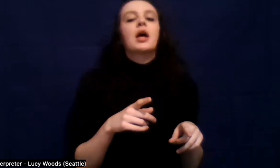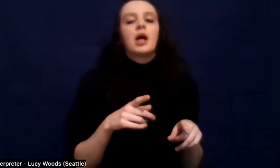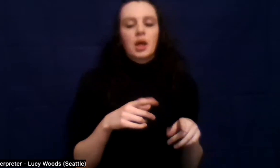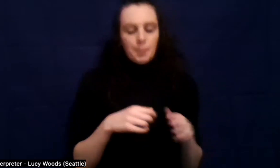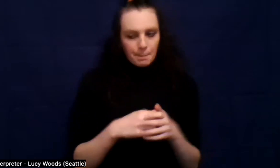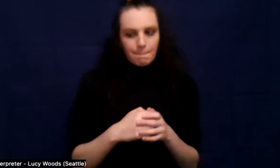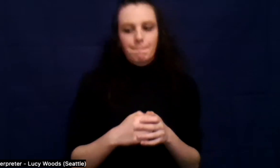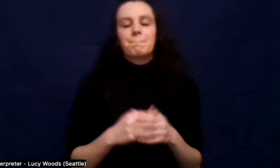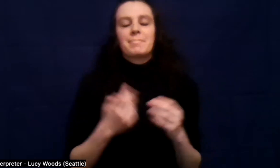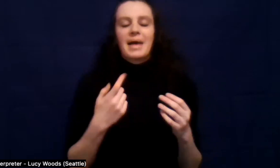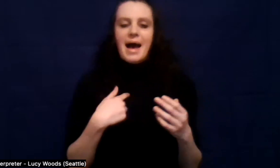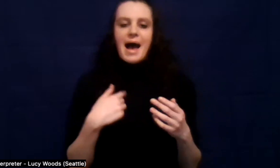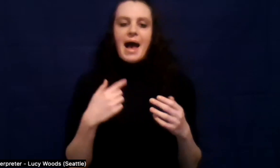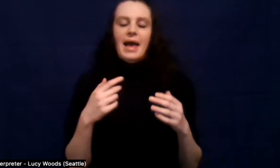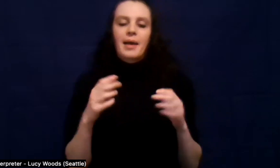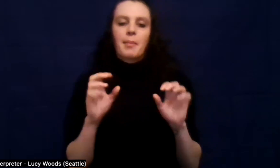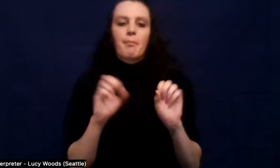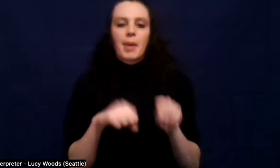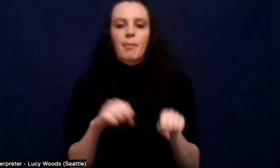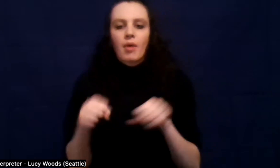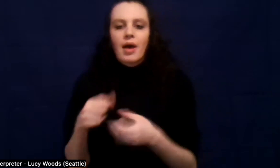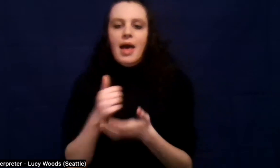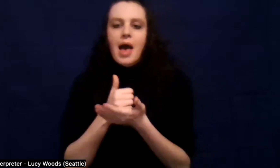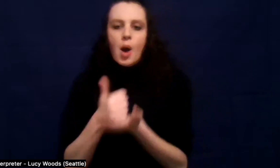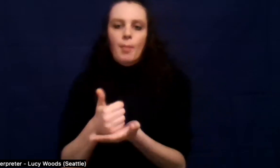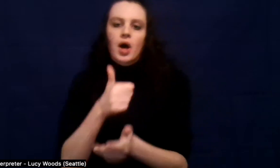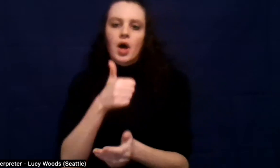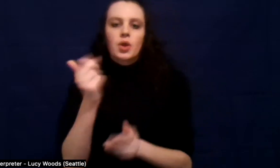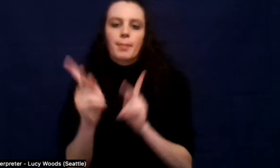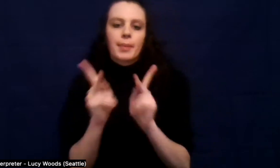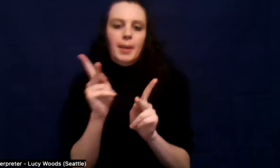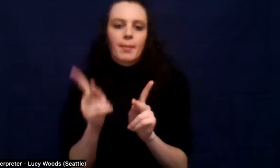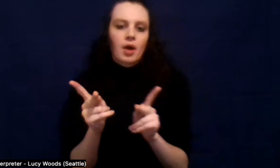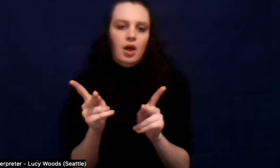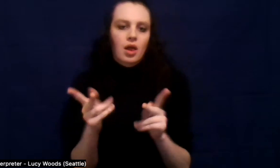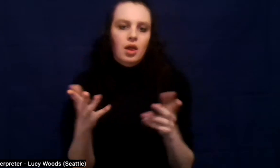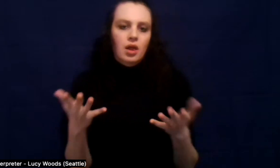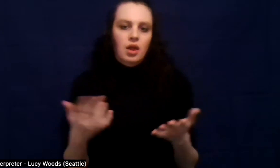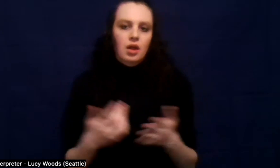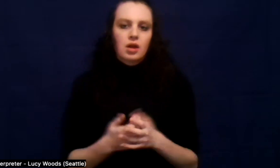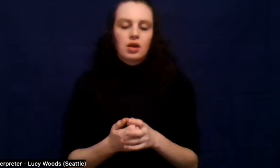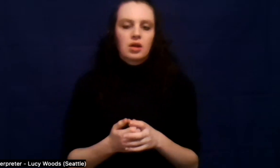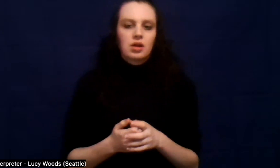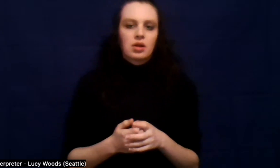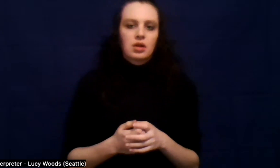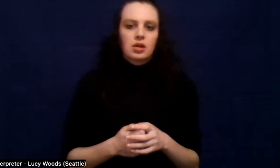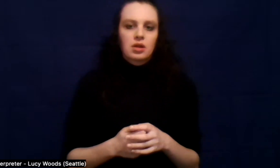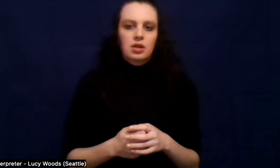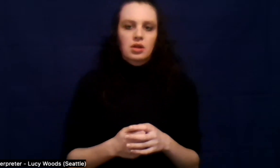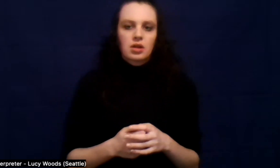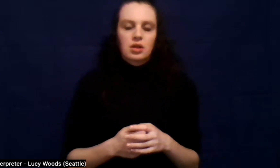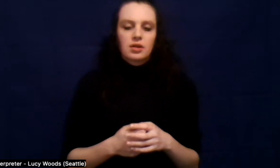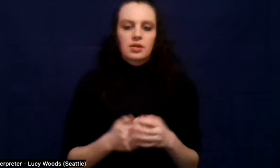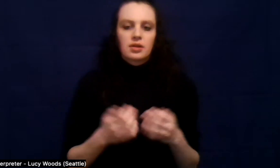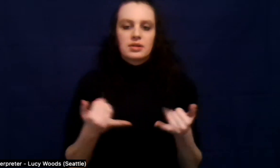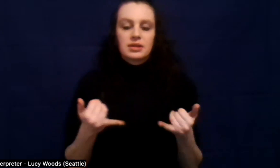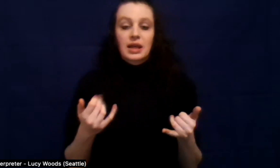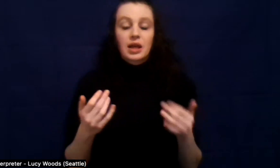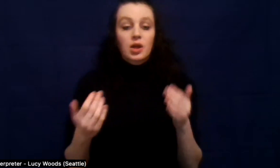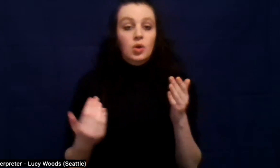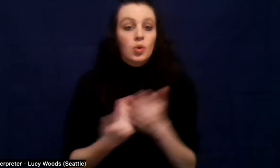you know, like newcomers. Um, I get to do that today. Like I get to open my arms to somebody